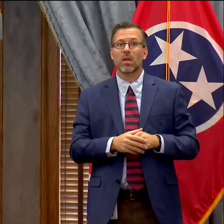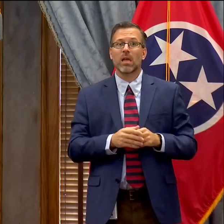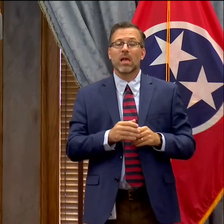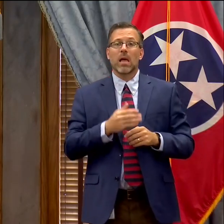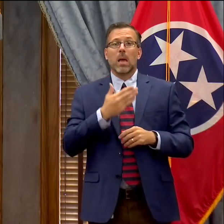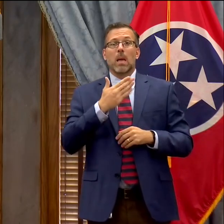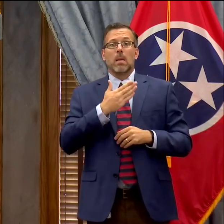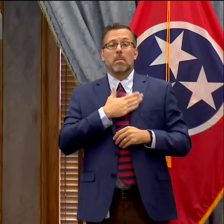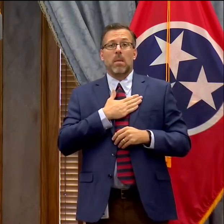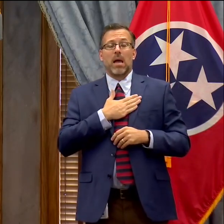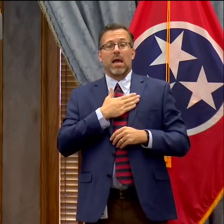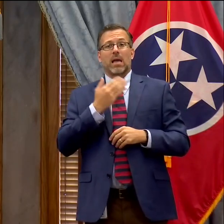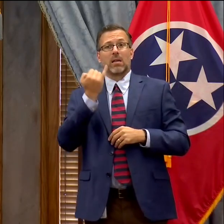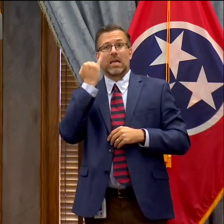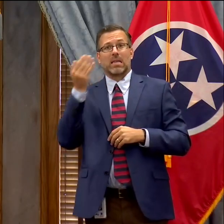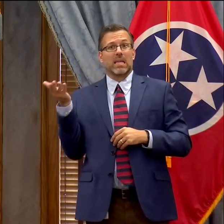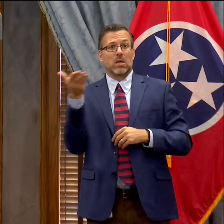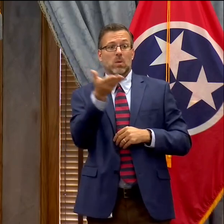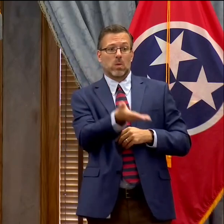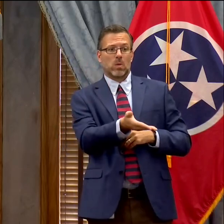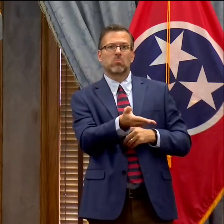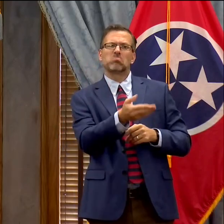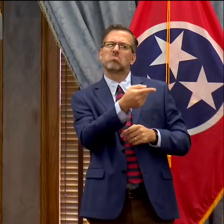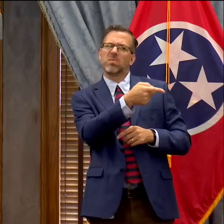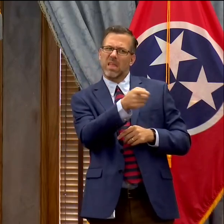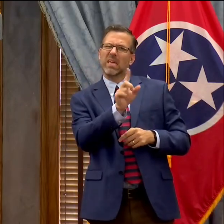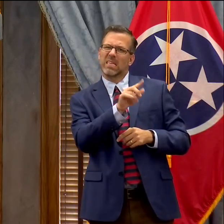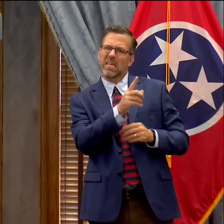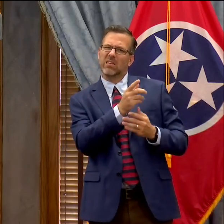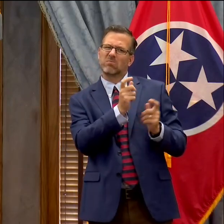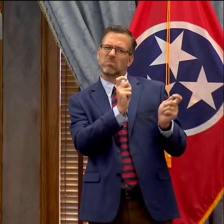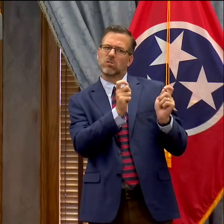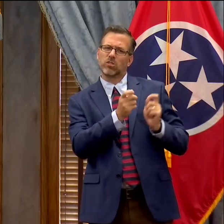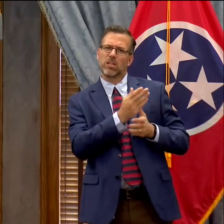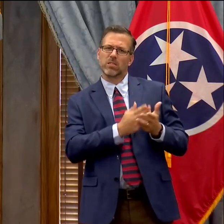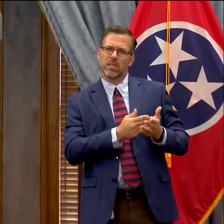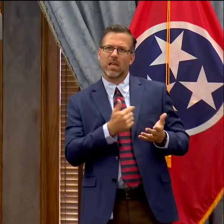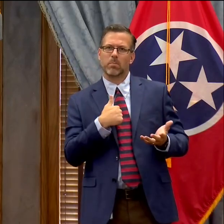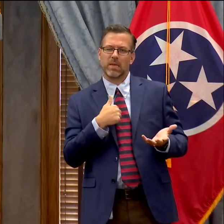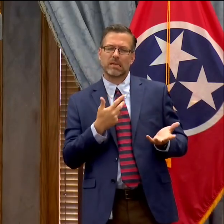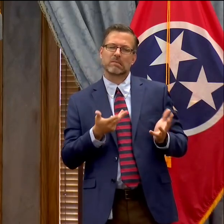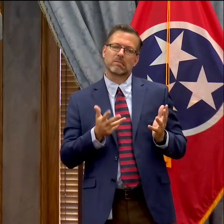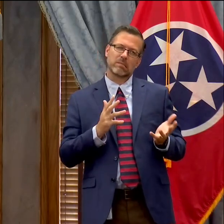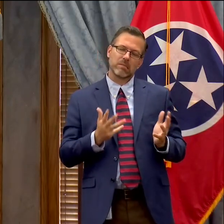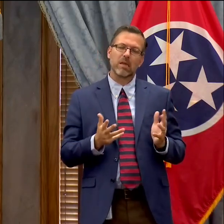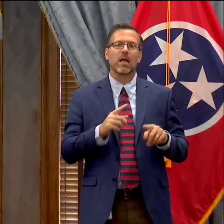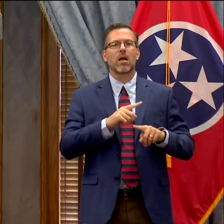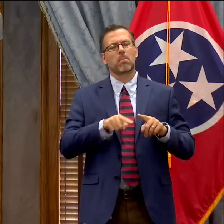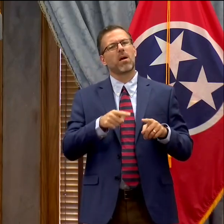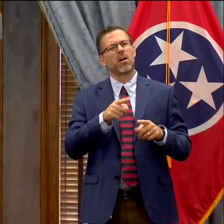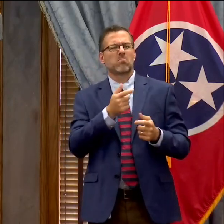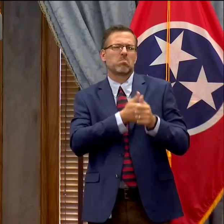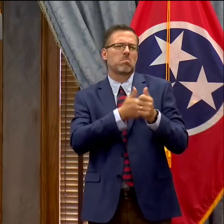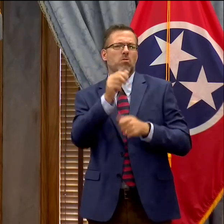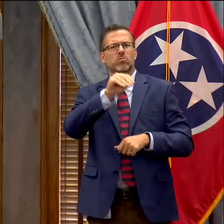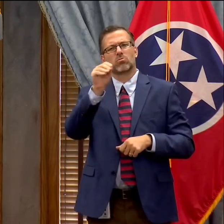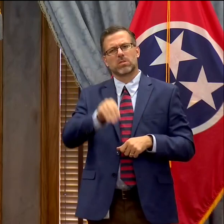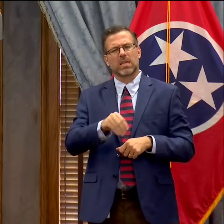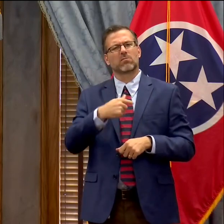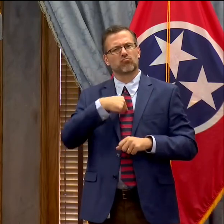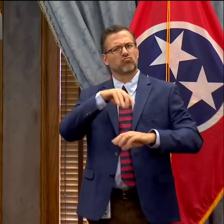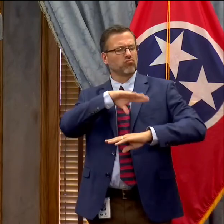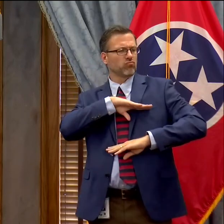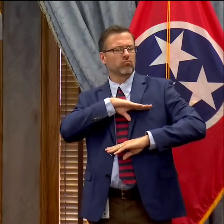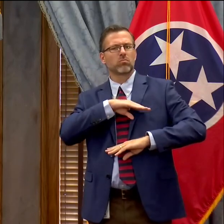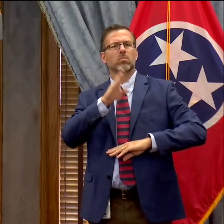initial proposal, but on balance, the law accomplishes what we needed to do, and that primarily is to provide clarity around the law, so I'll be signing that